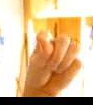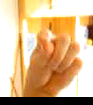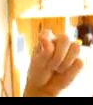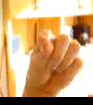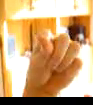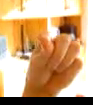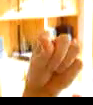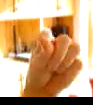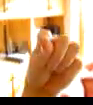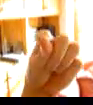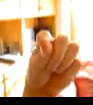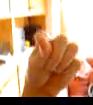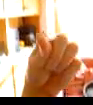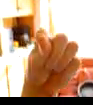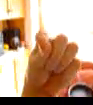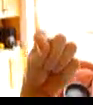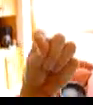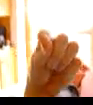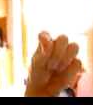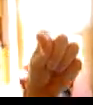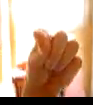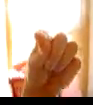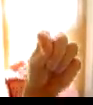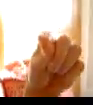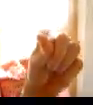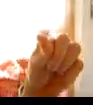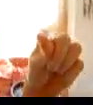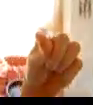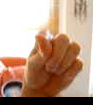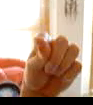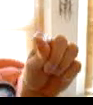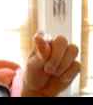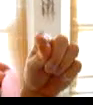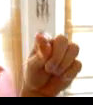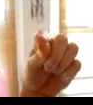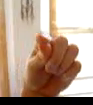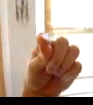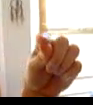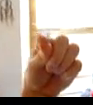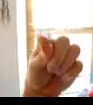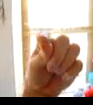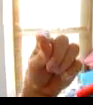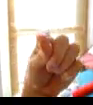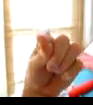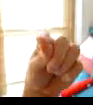countryside moves and you're still. This place here where I am is stress free, movement free,